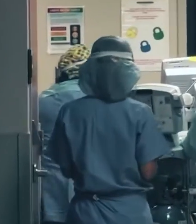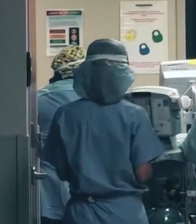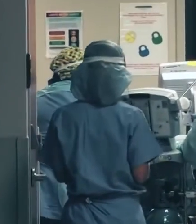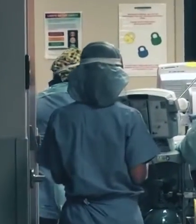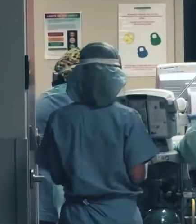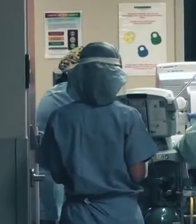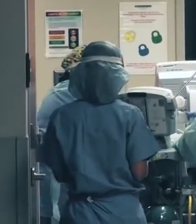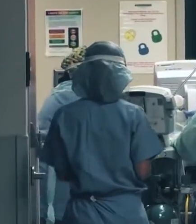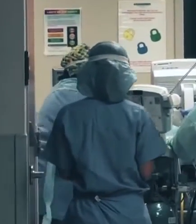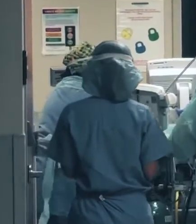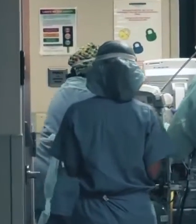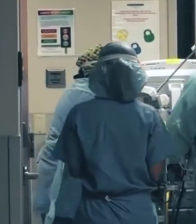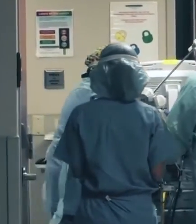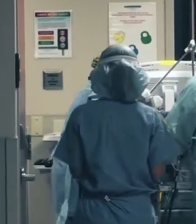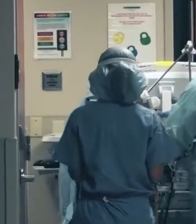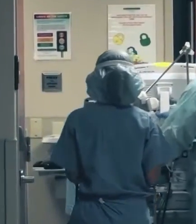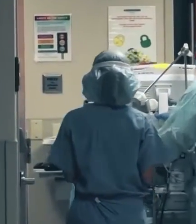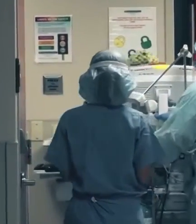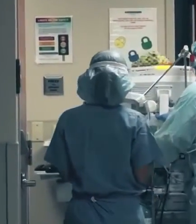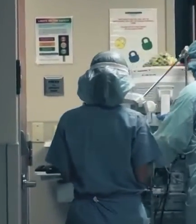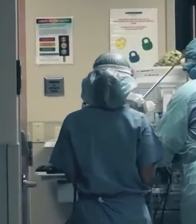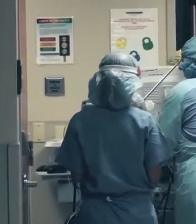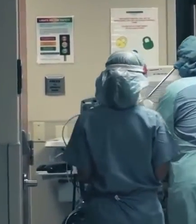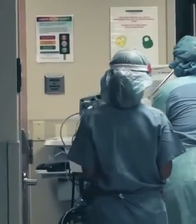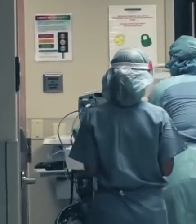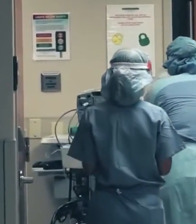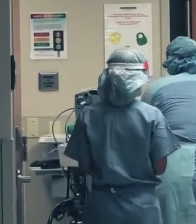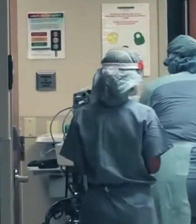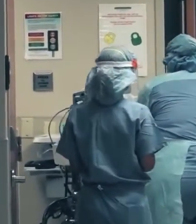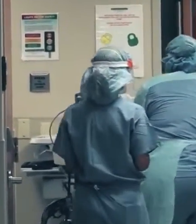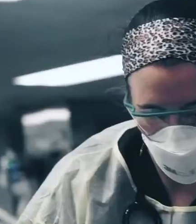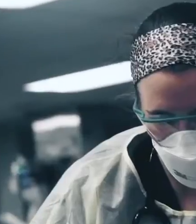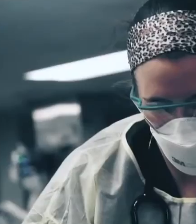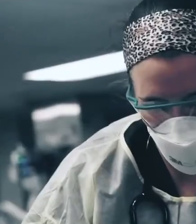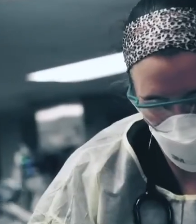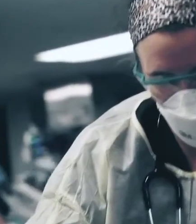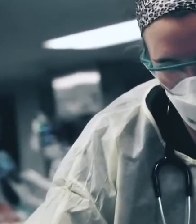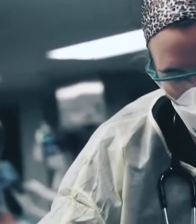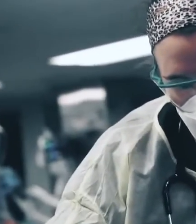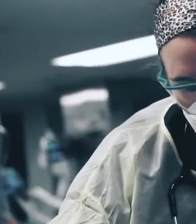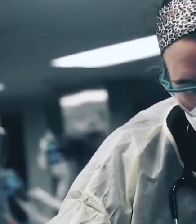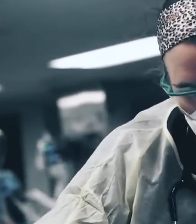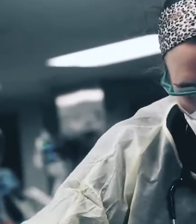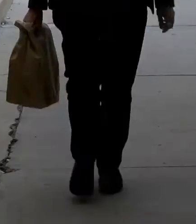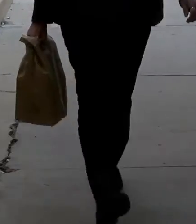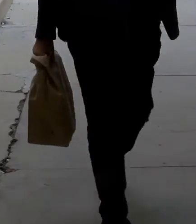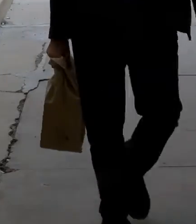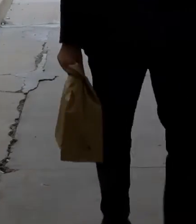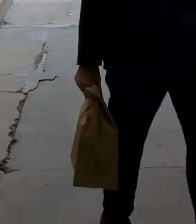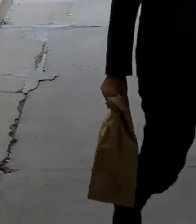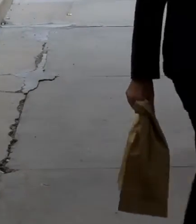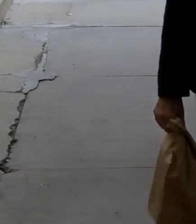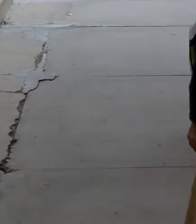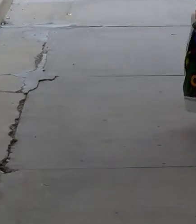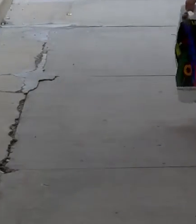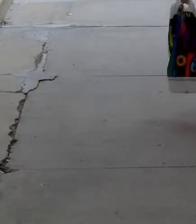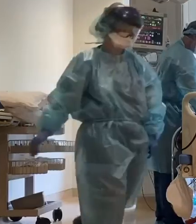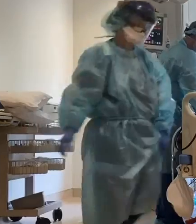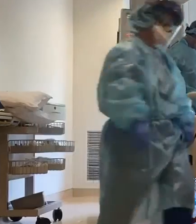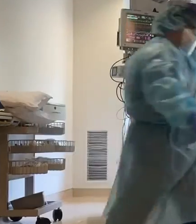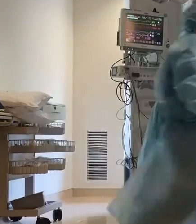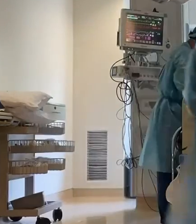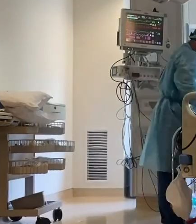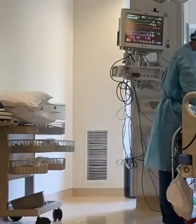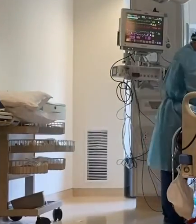Powerful testimony from frontline workers asking the community to mask up and not to gather in groups because they